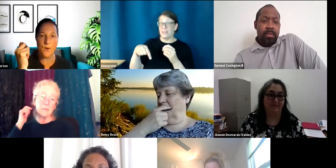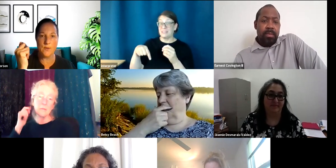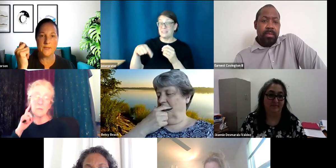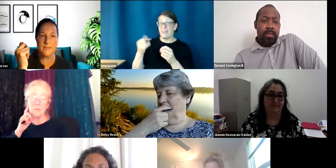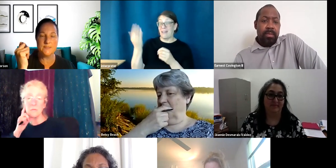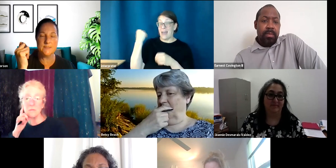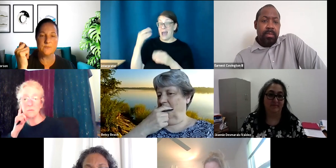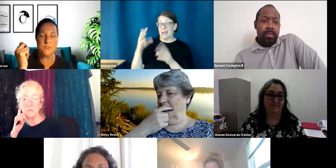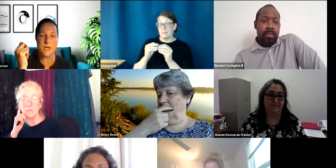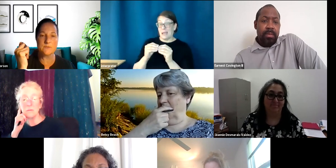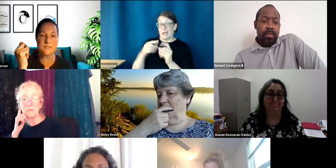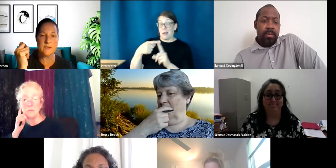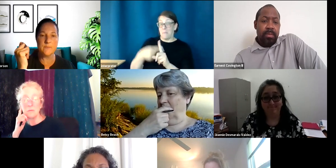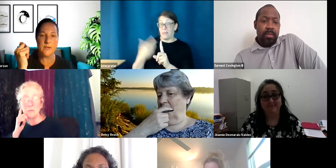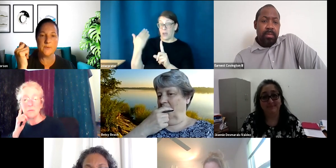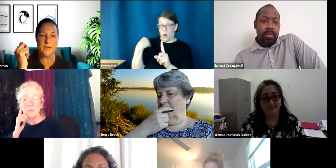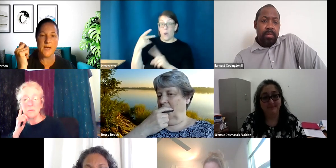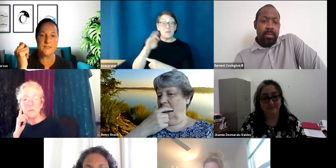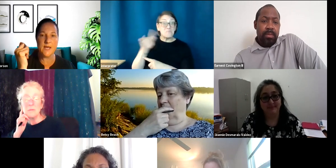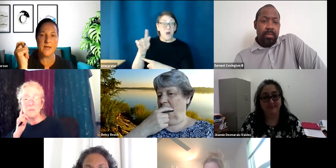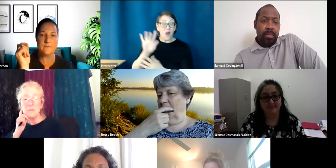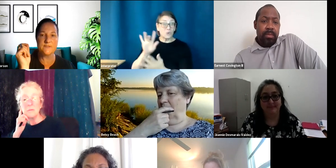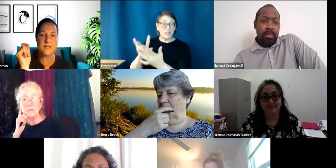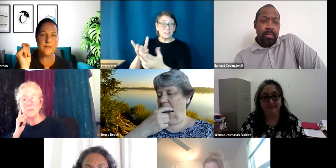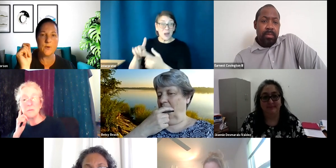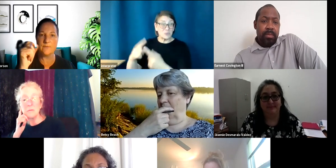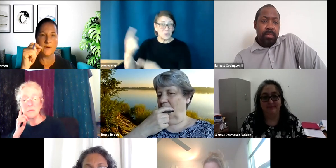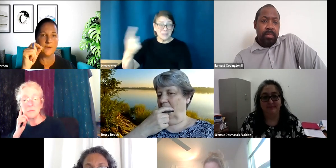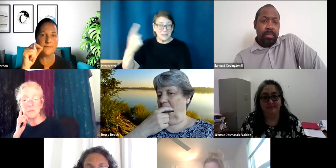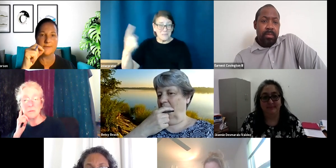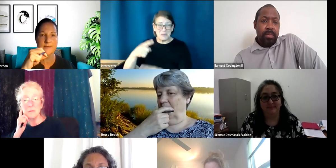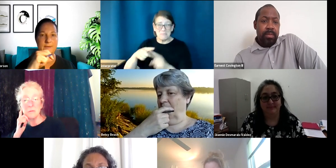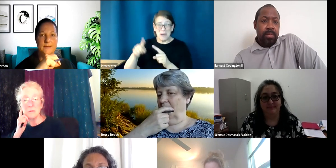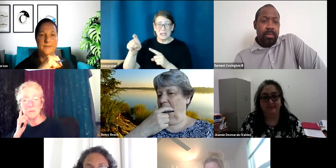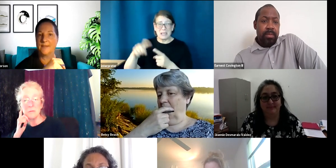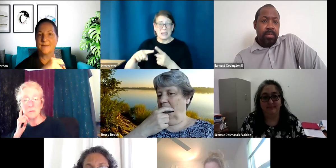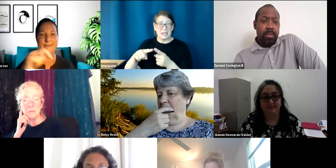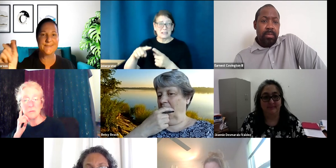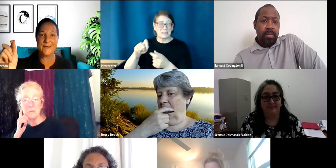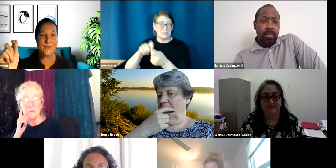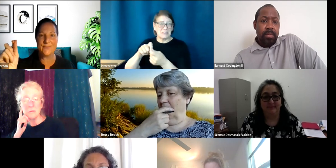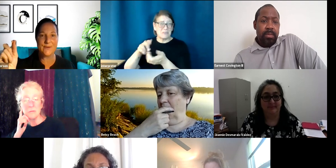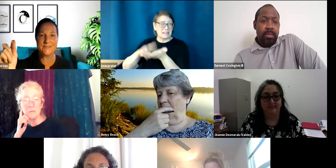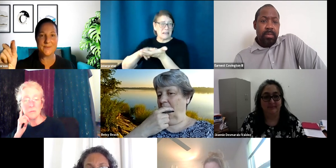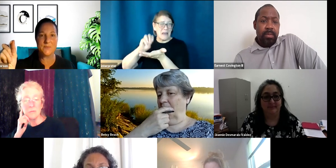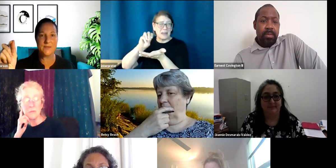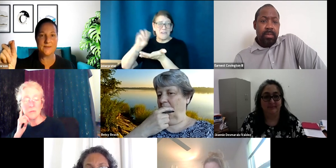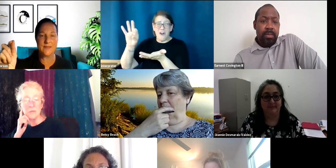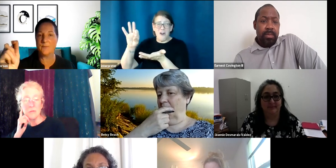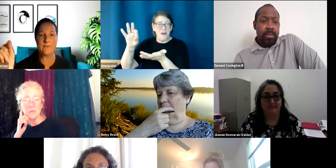Paul and he did reach out to somebody, but he had to have sign off on that they signed off on something and